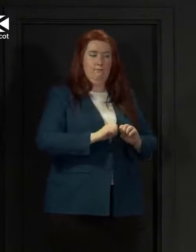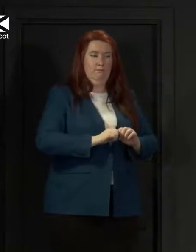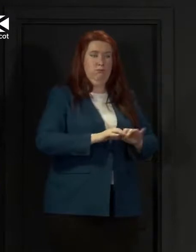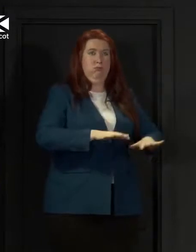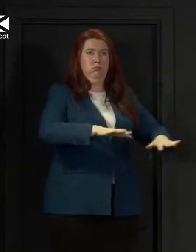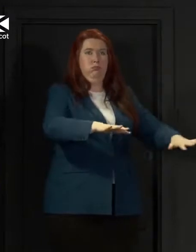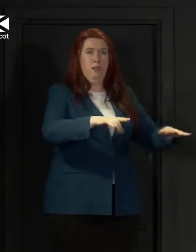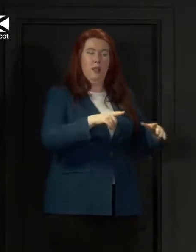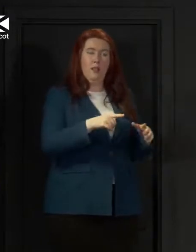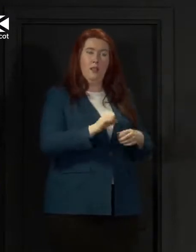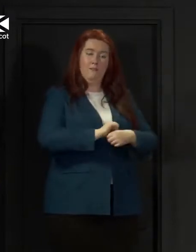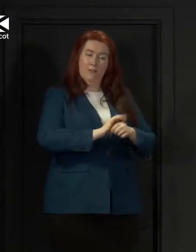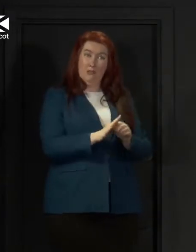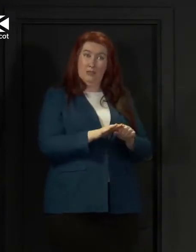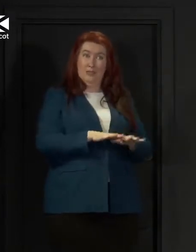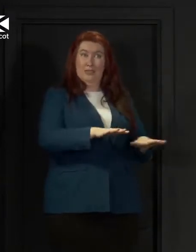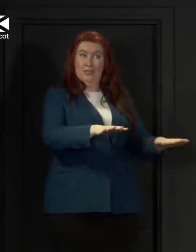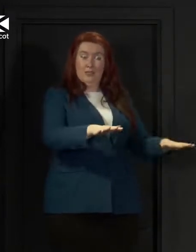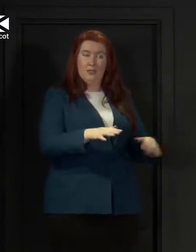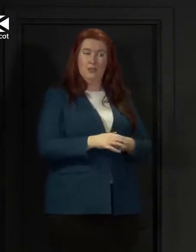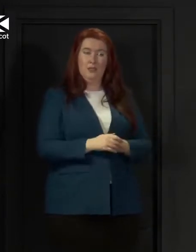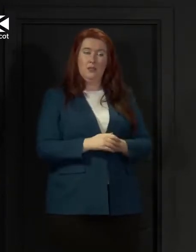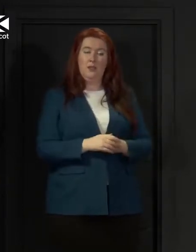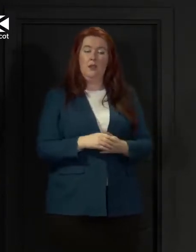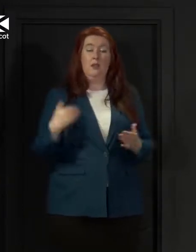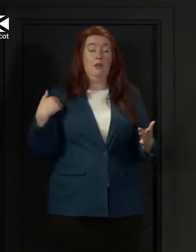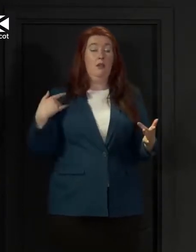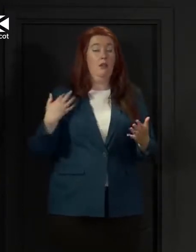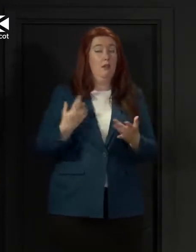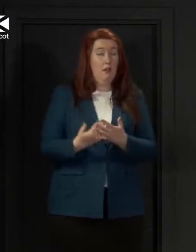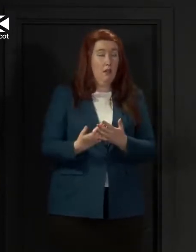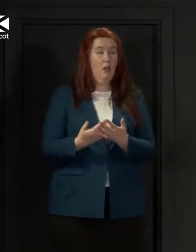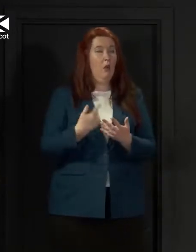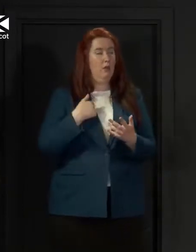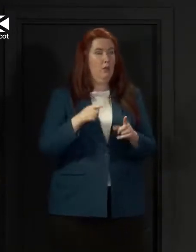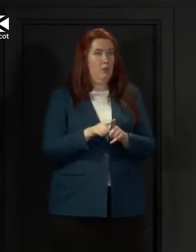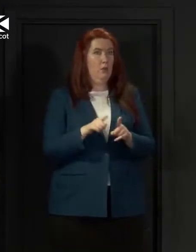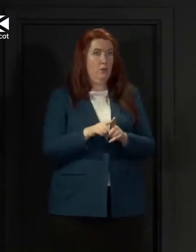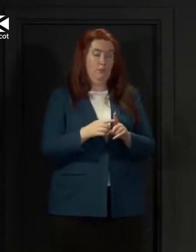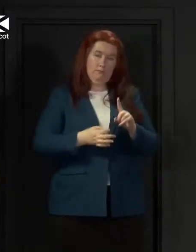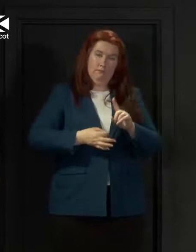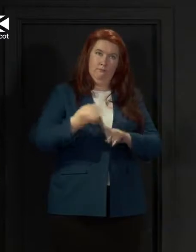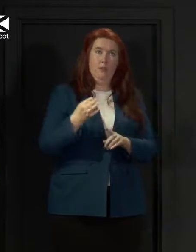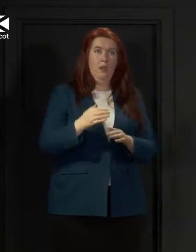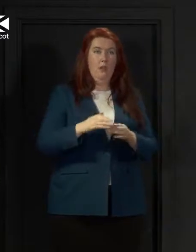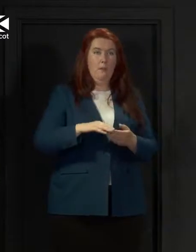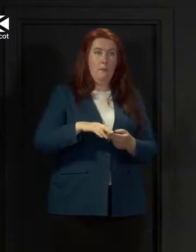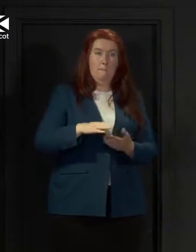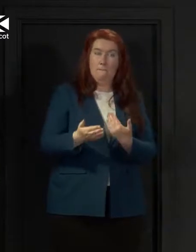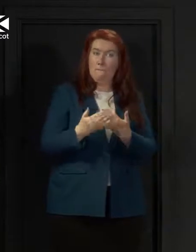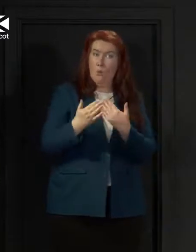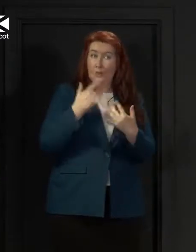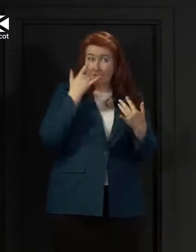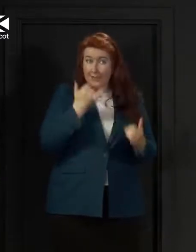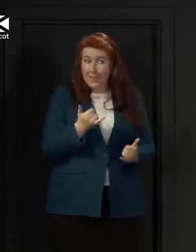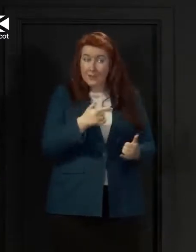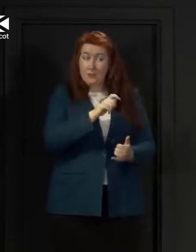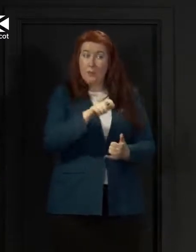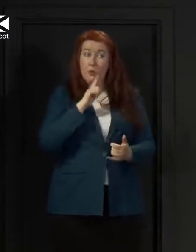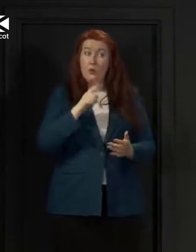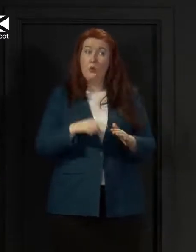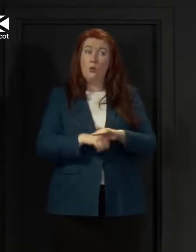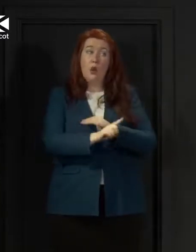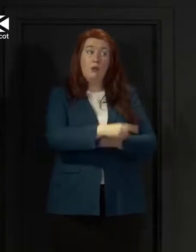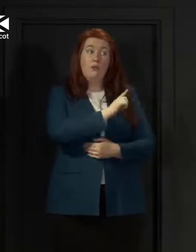the virus now since then of course we have increased the level of testing including for patients who are discharged